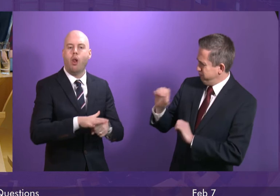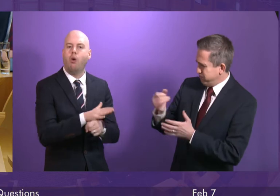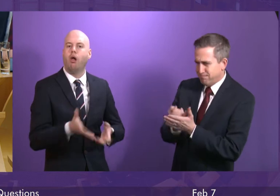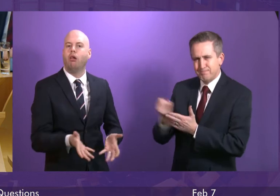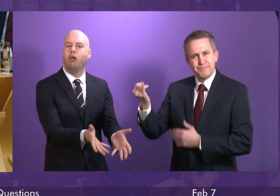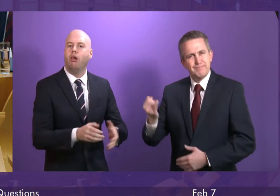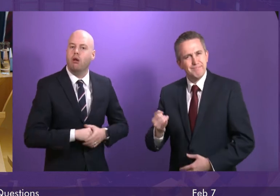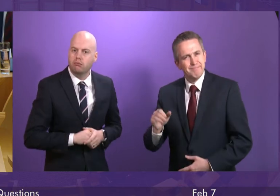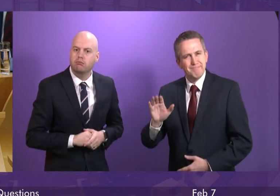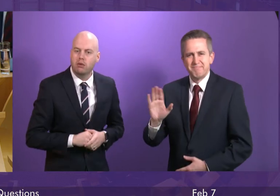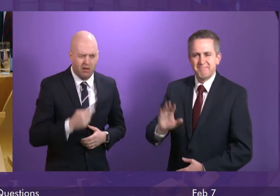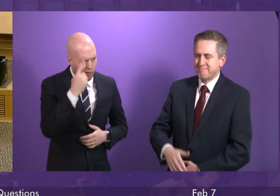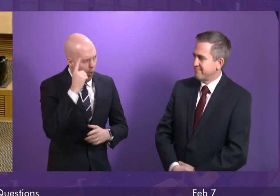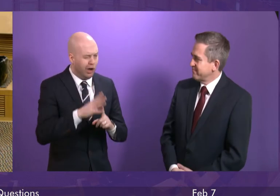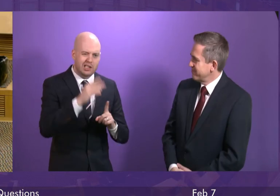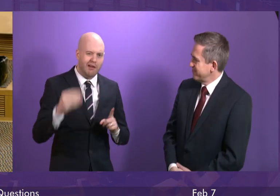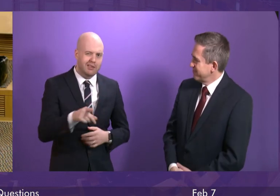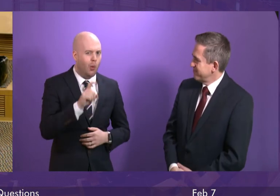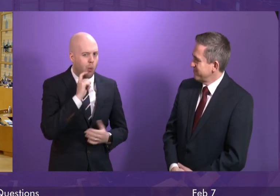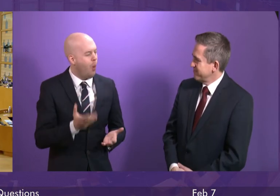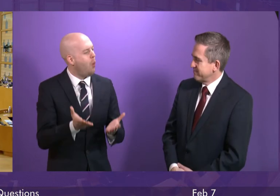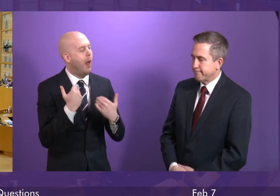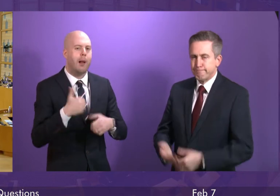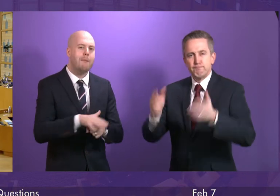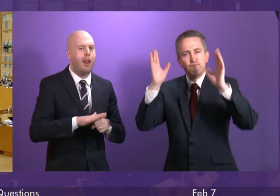And I would have thought the Conservatives would have welcomed that.